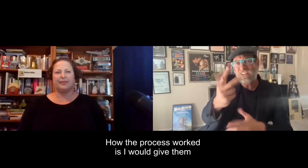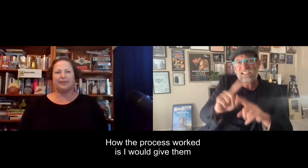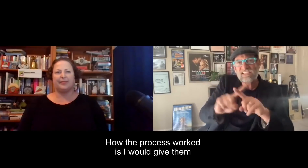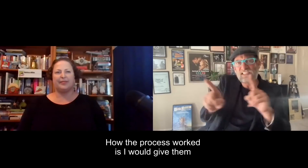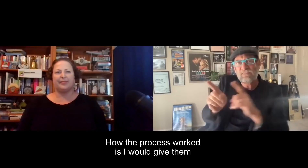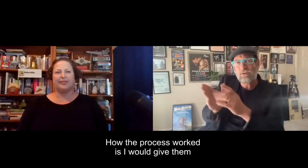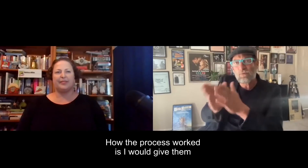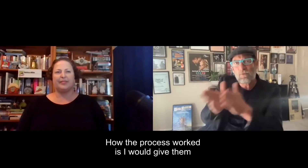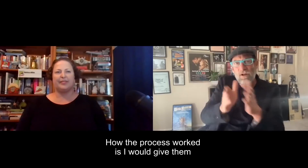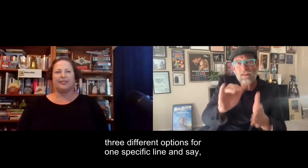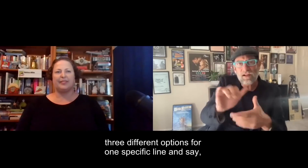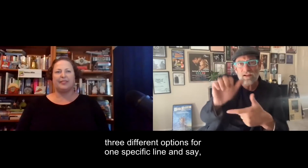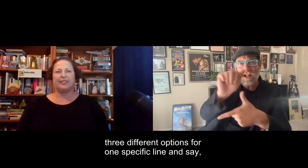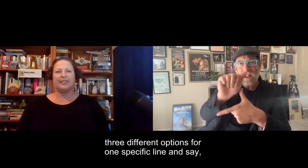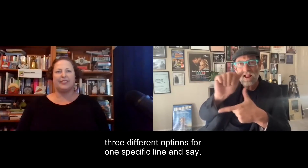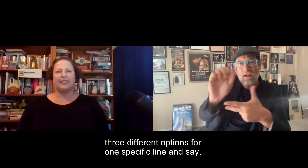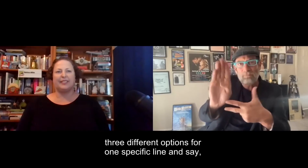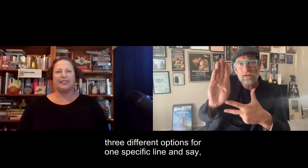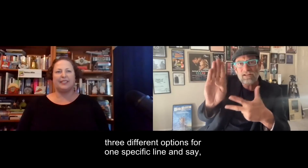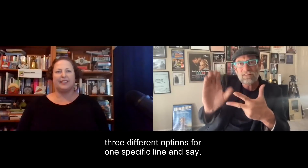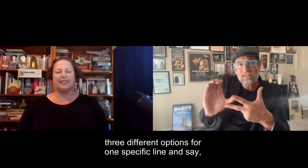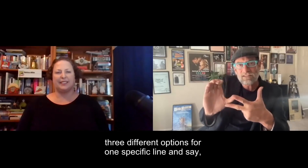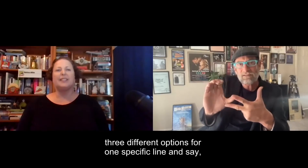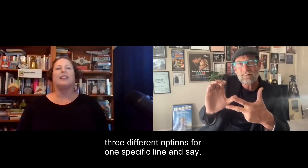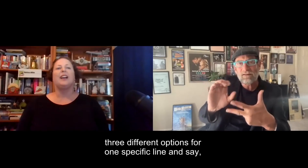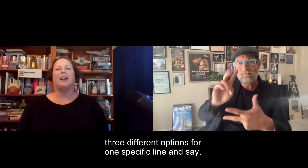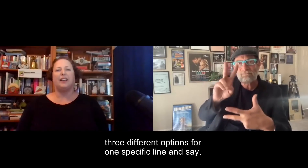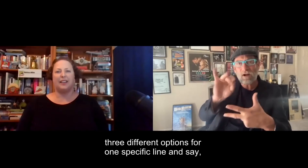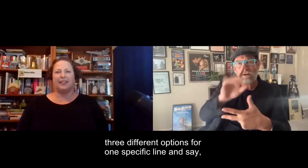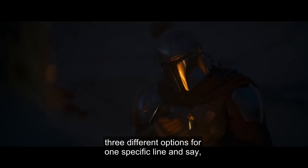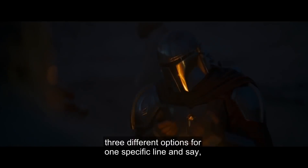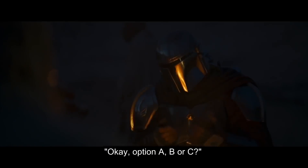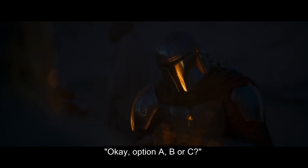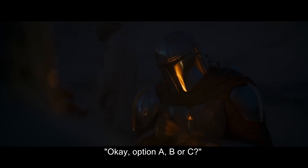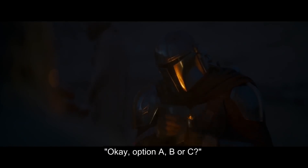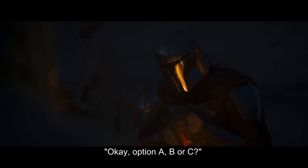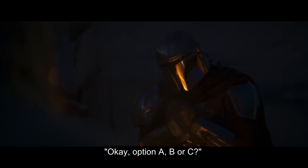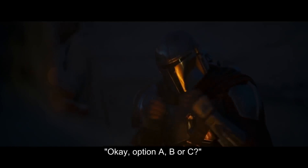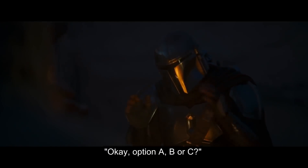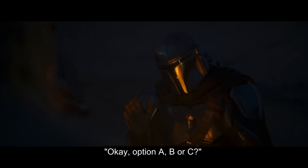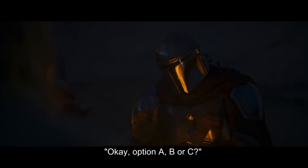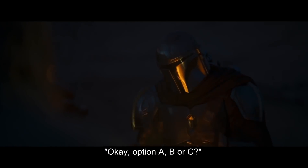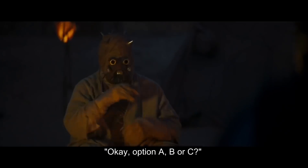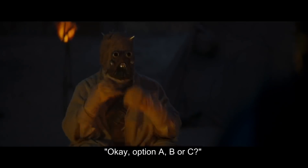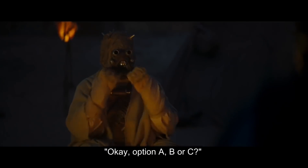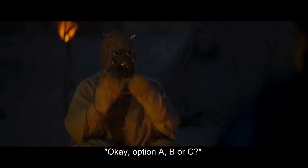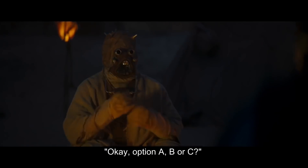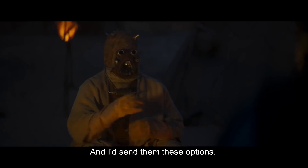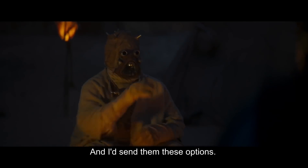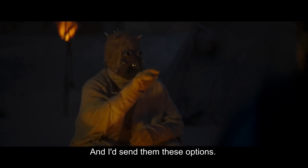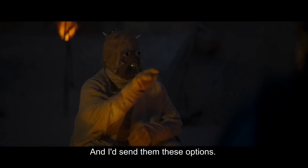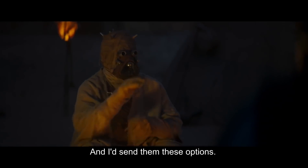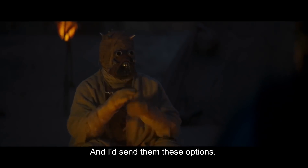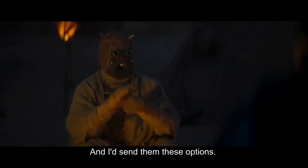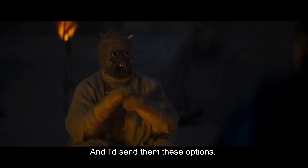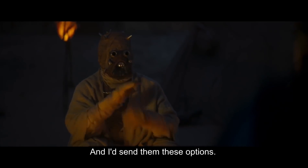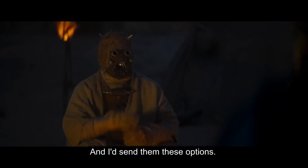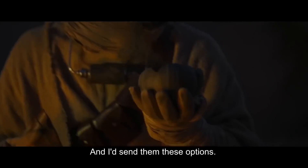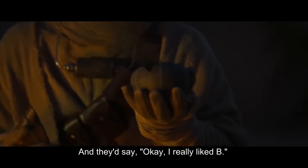is I would give them three different options for one specific line and say, okay, option A, B, or C. And I'd send them these options and they'd